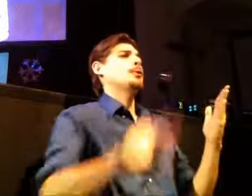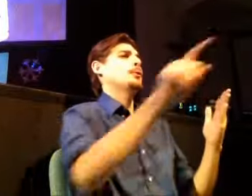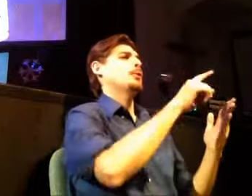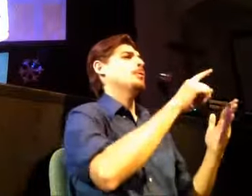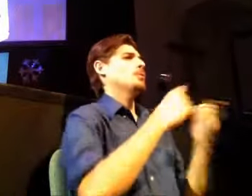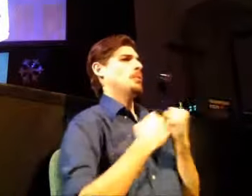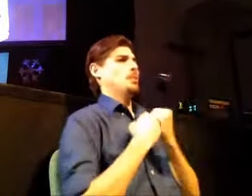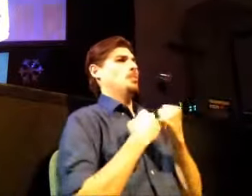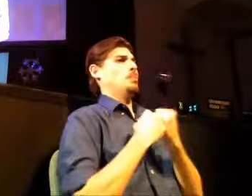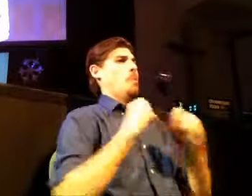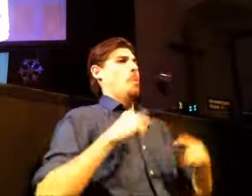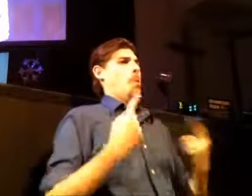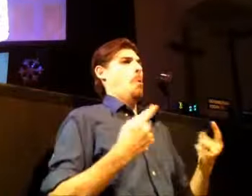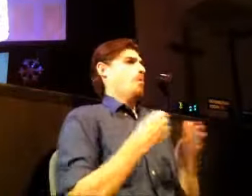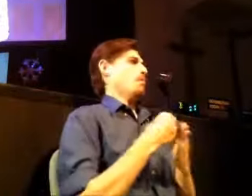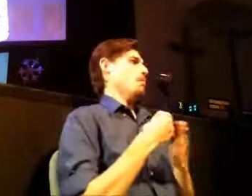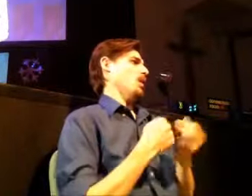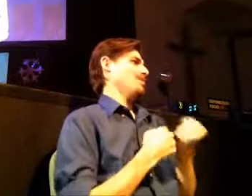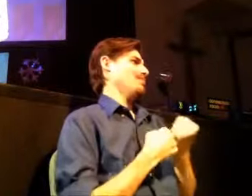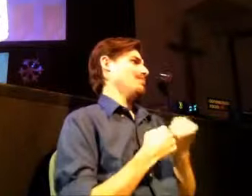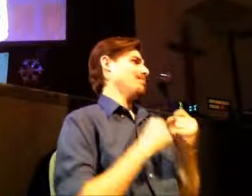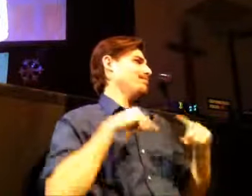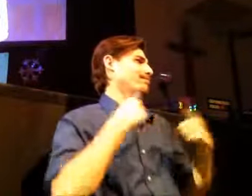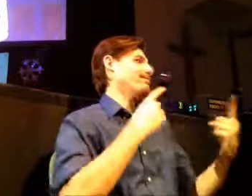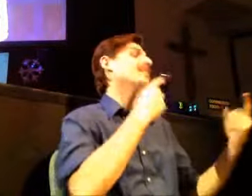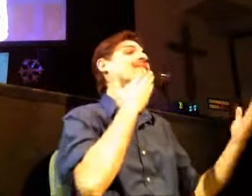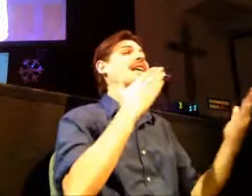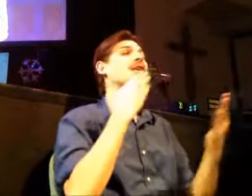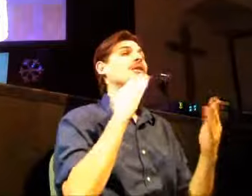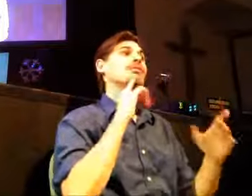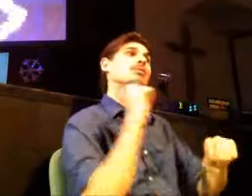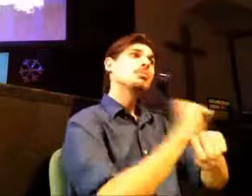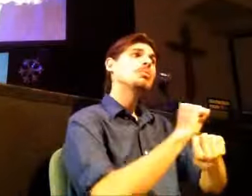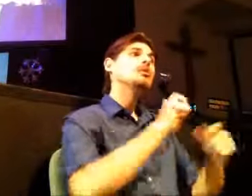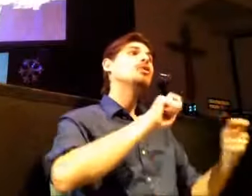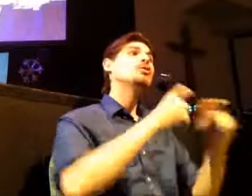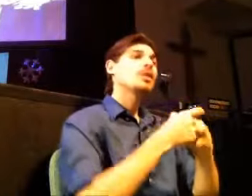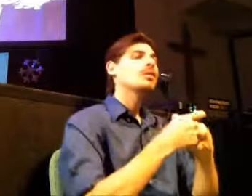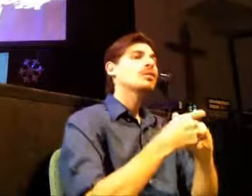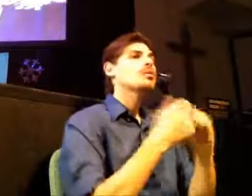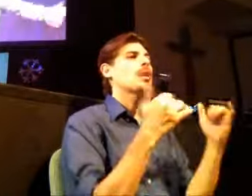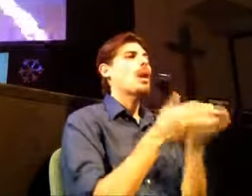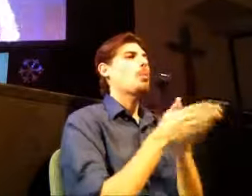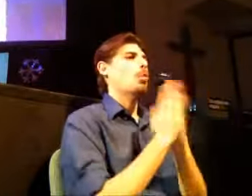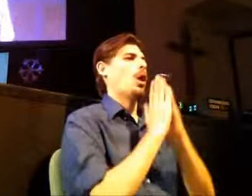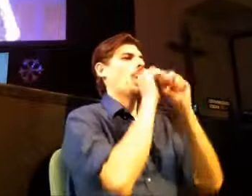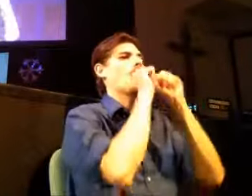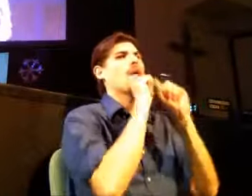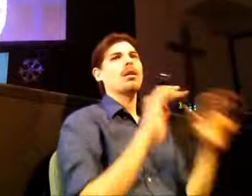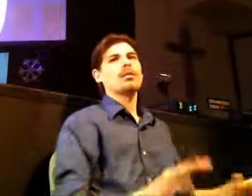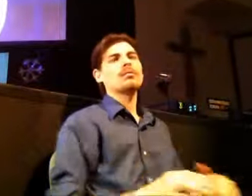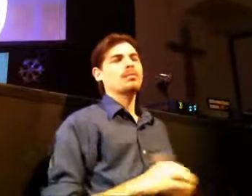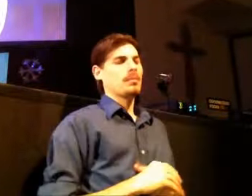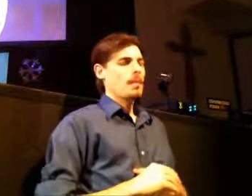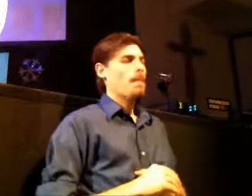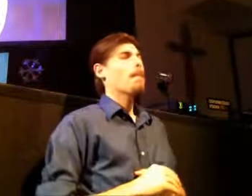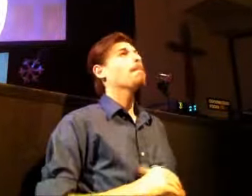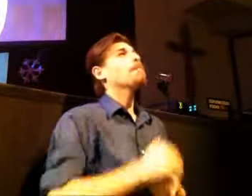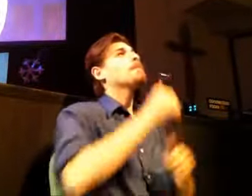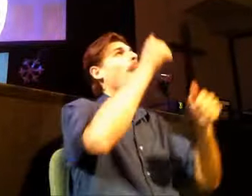this place in a financial way it makes a difference let me pray father right now we just we thank you for